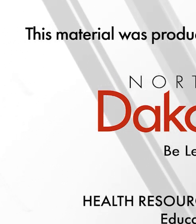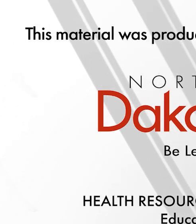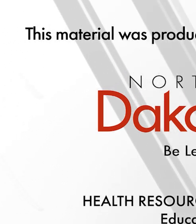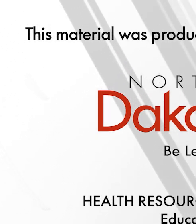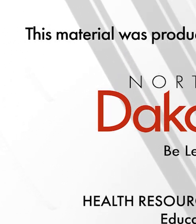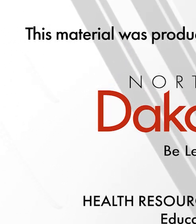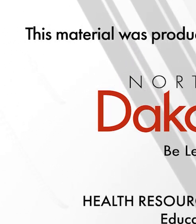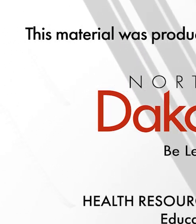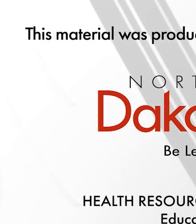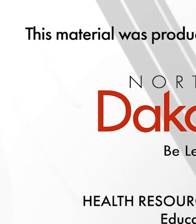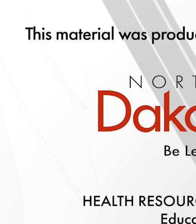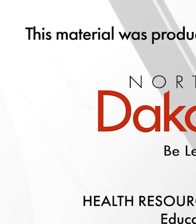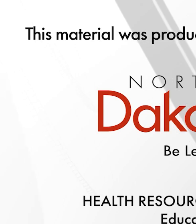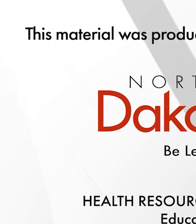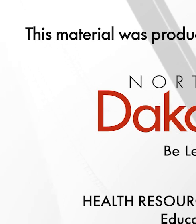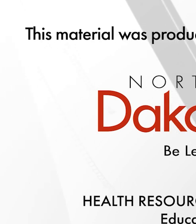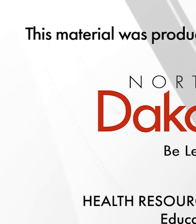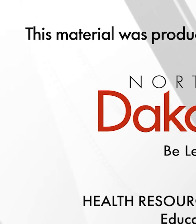We'll be right back.